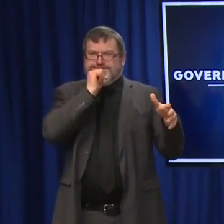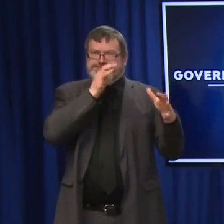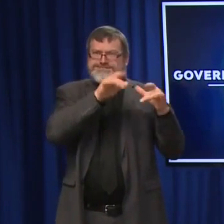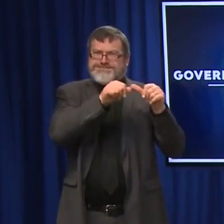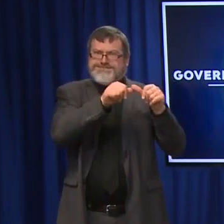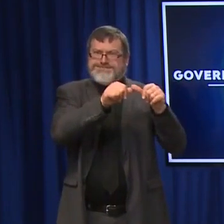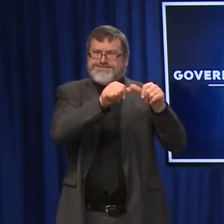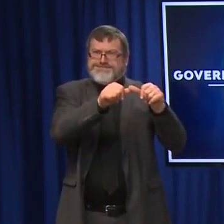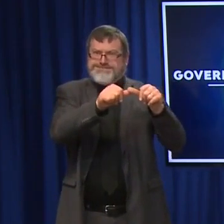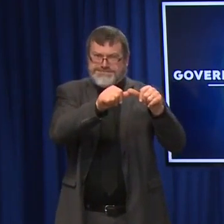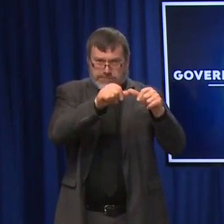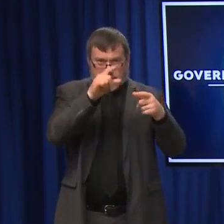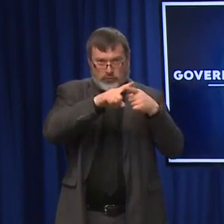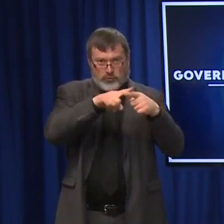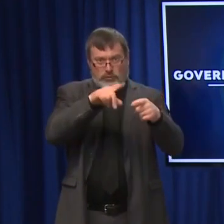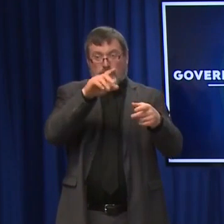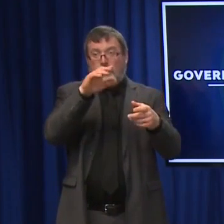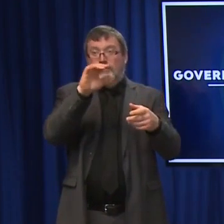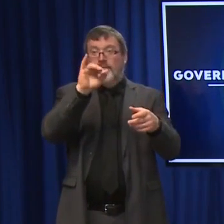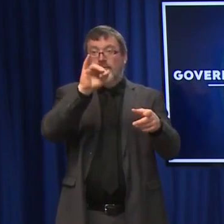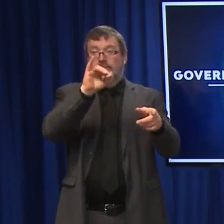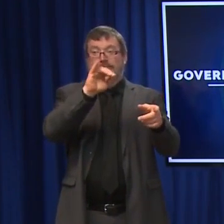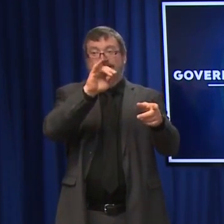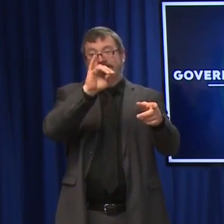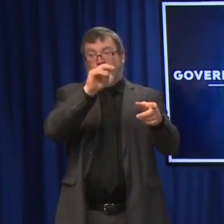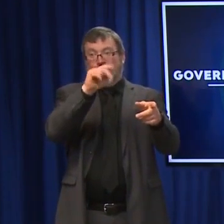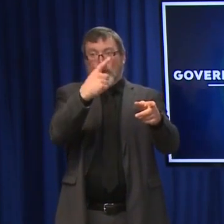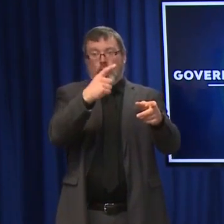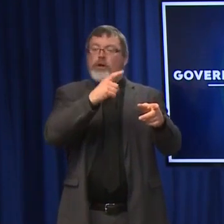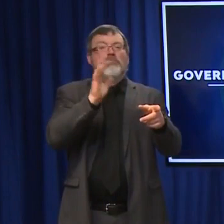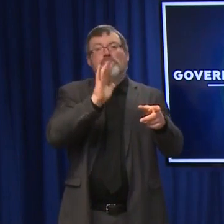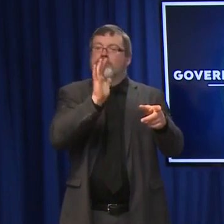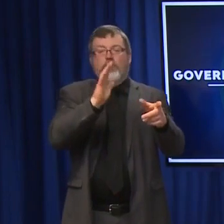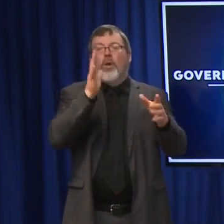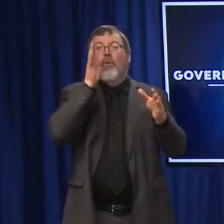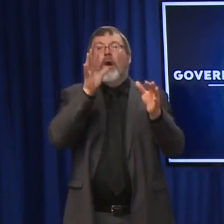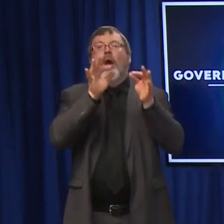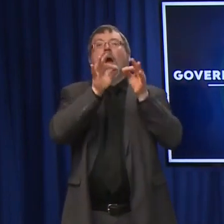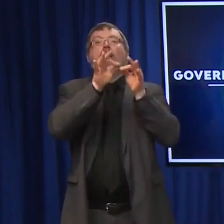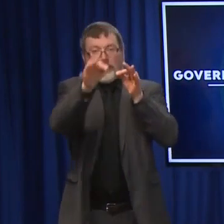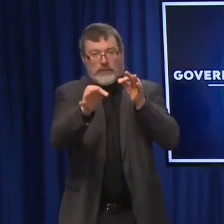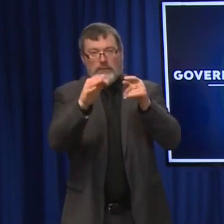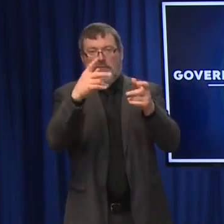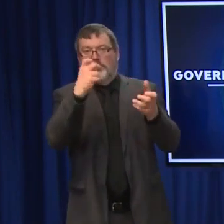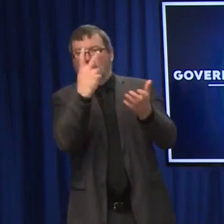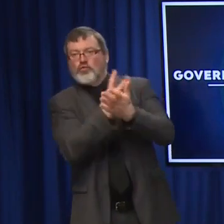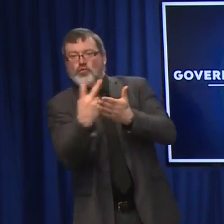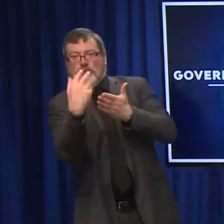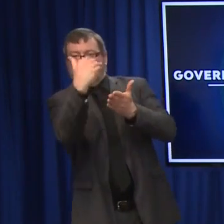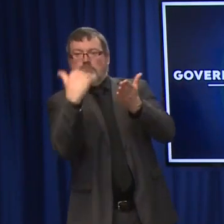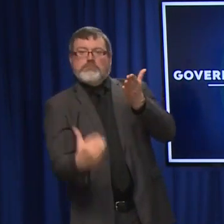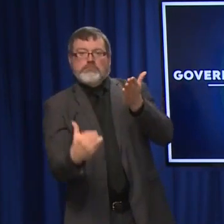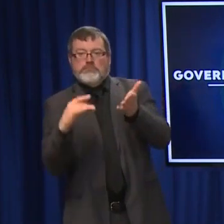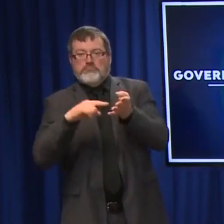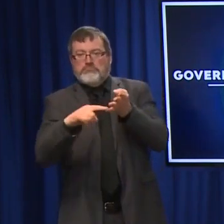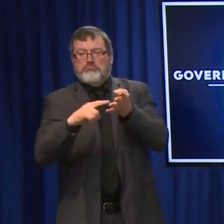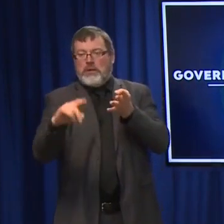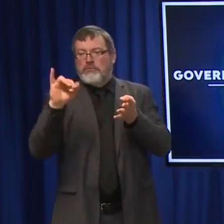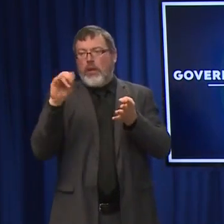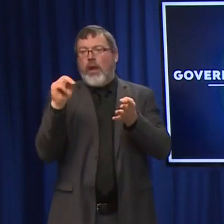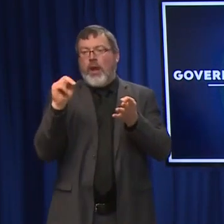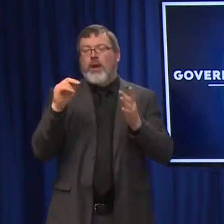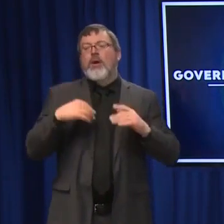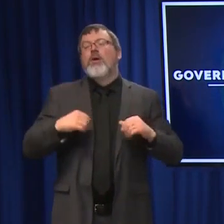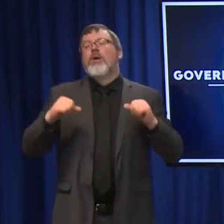couple of weeks. And, again, that's very, very helpful just to know that they will be here. And the fact that they're going to be here working